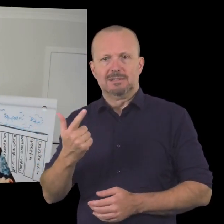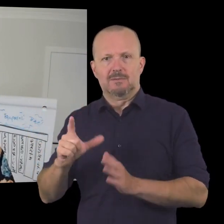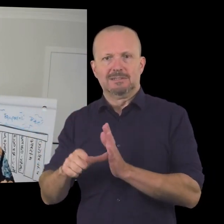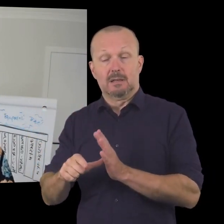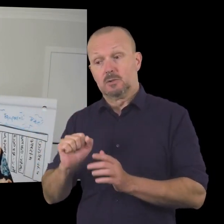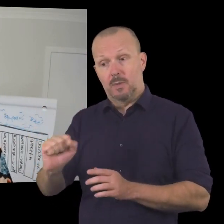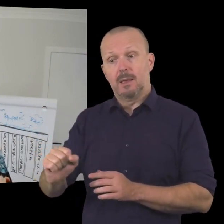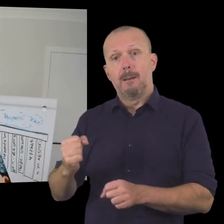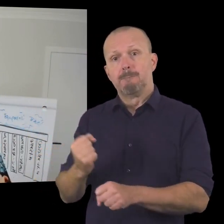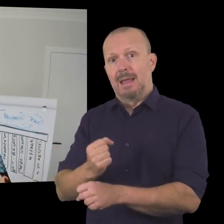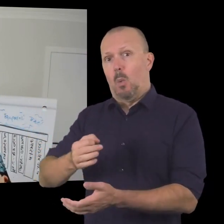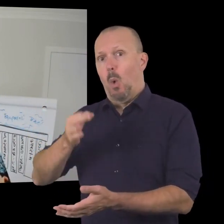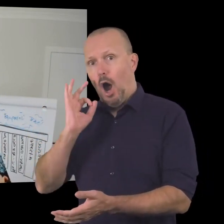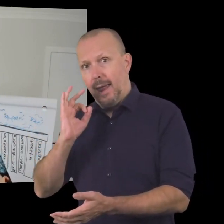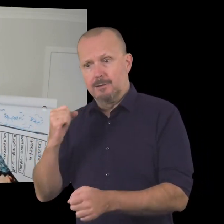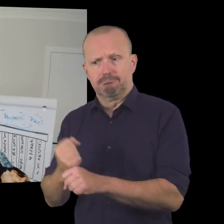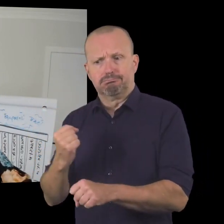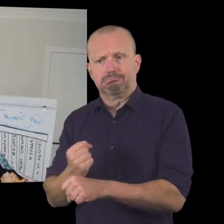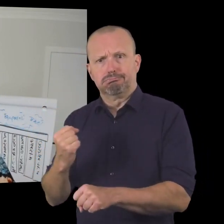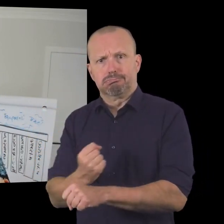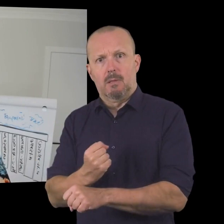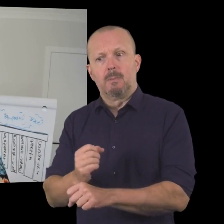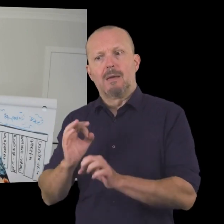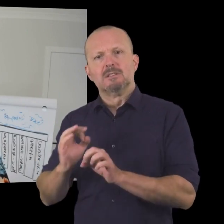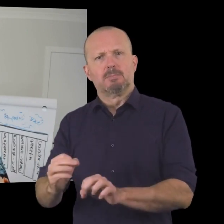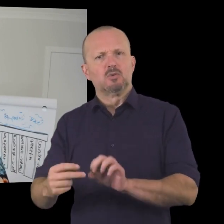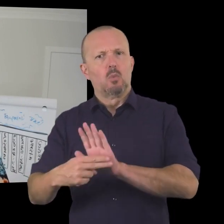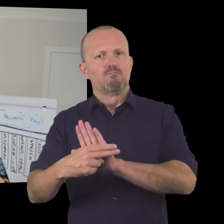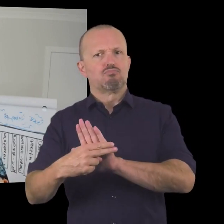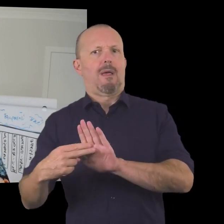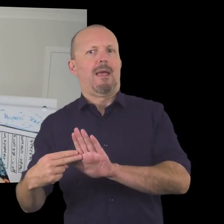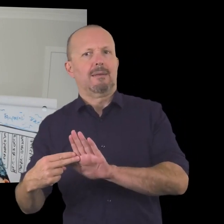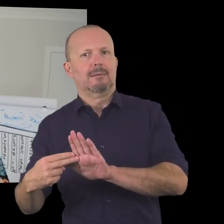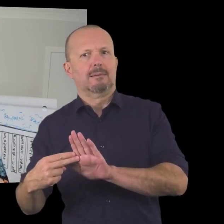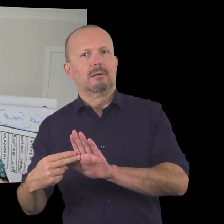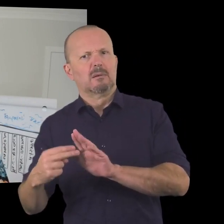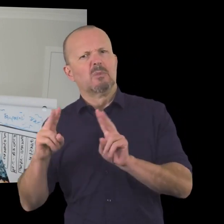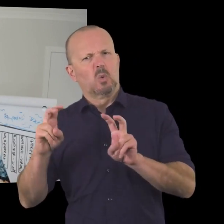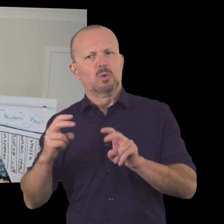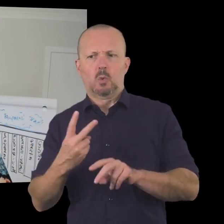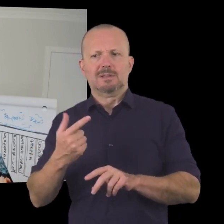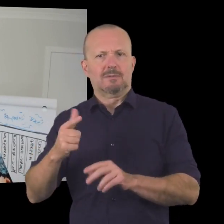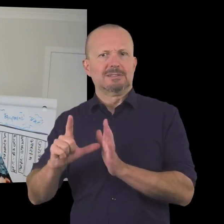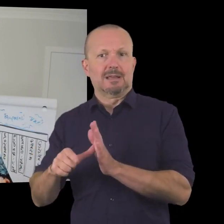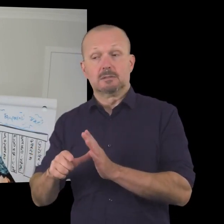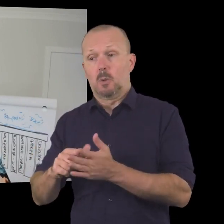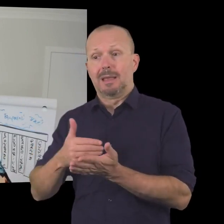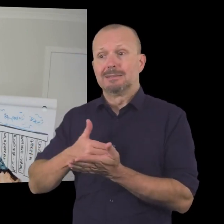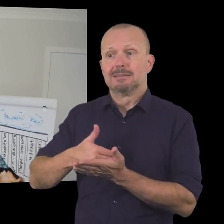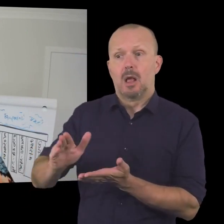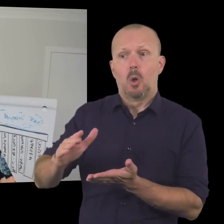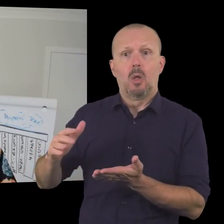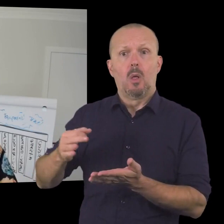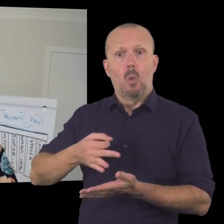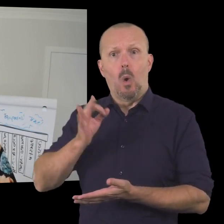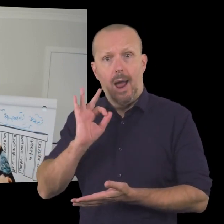27 seconds uh is a winemaker who has created this label and brand called 27 seconds uh and they sell